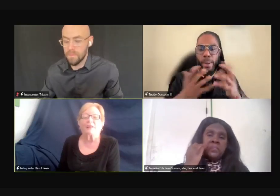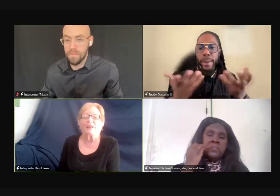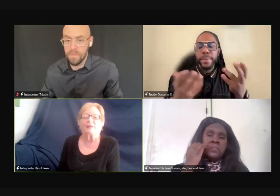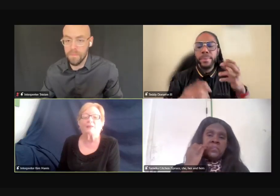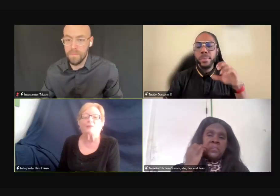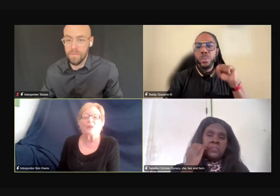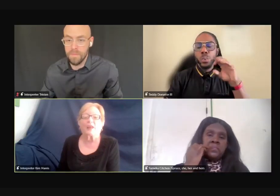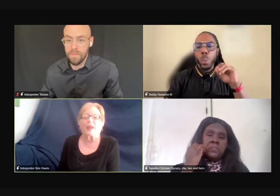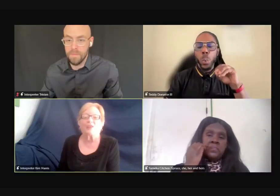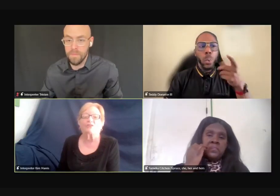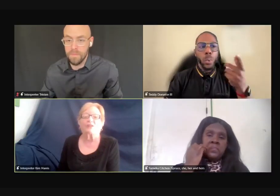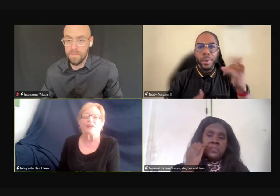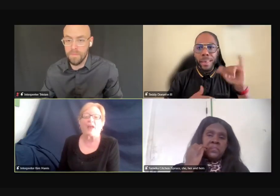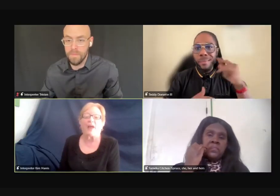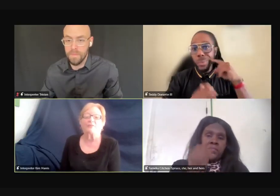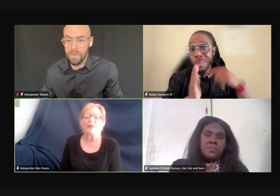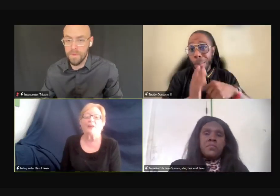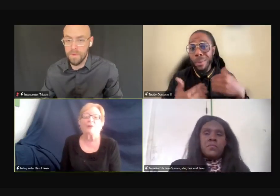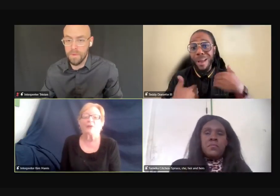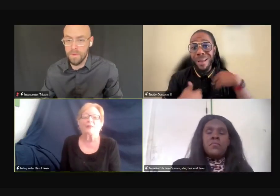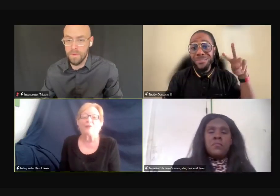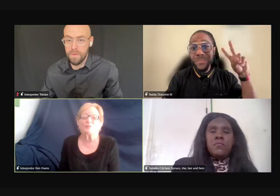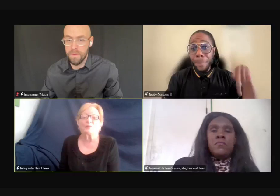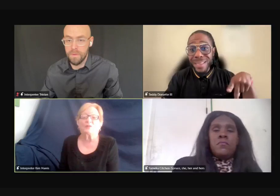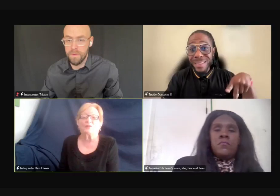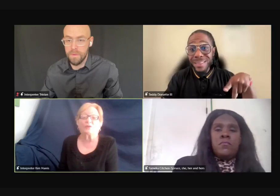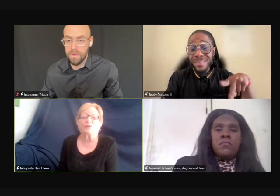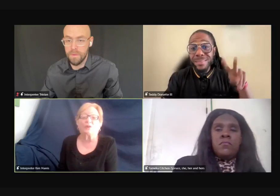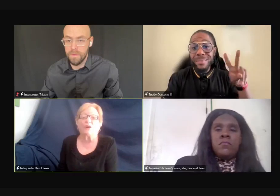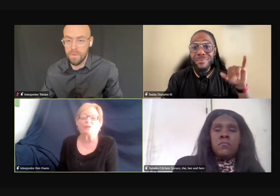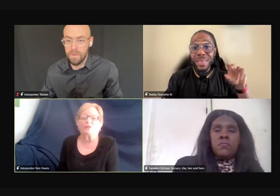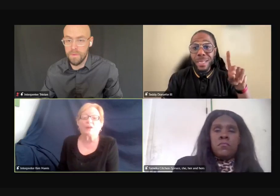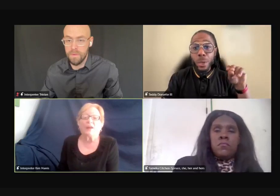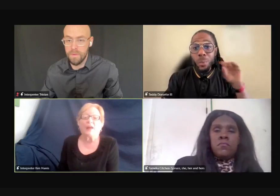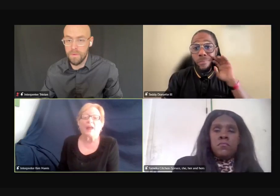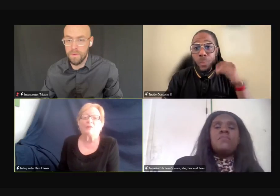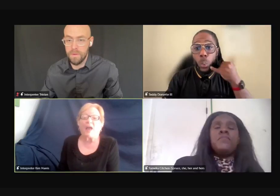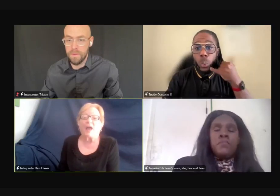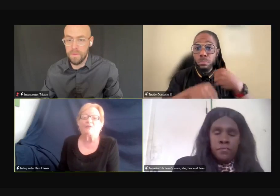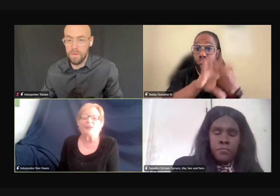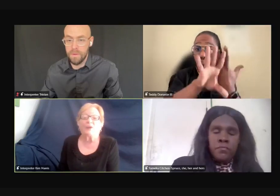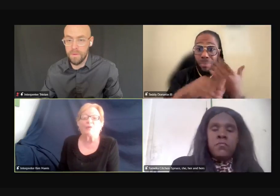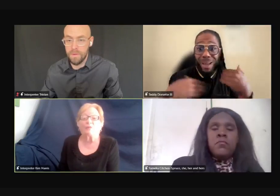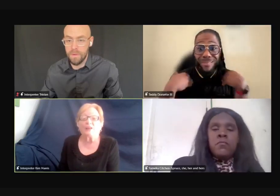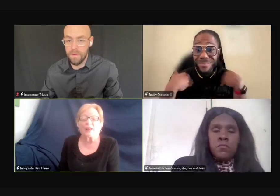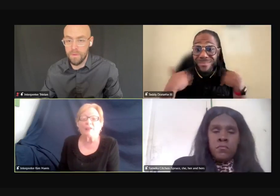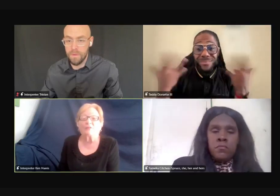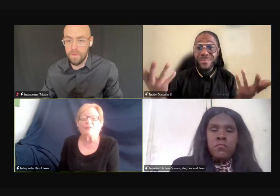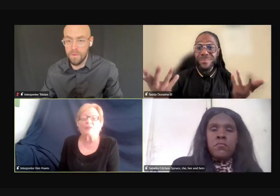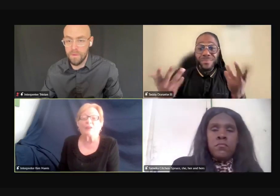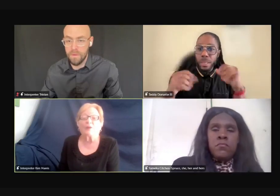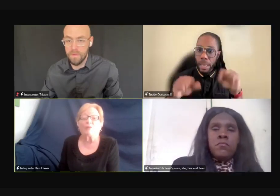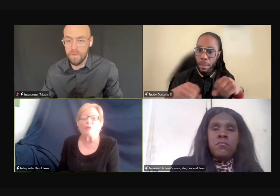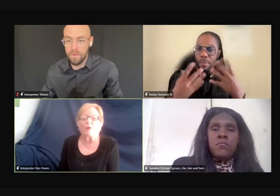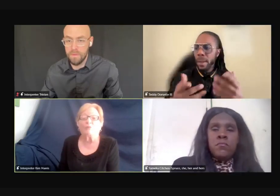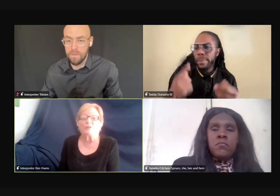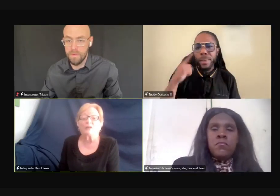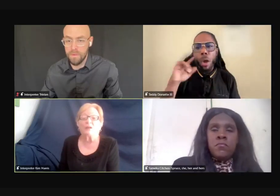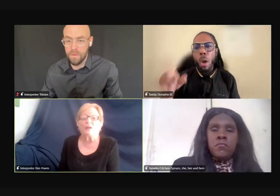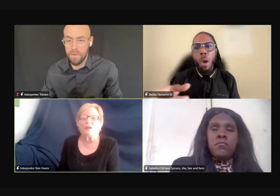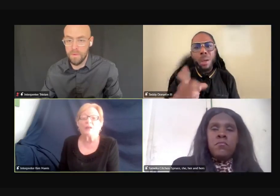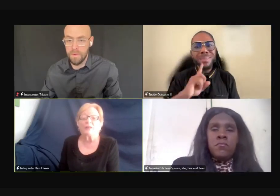have that communication and you have to break down those barriers and learn their culture. And they have video relay, the video